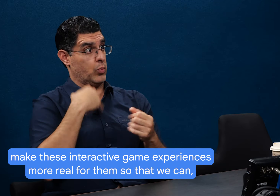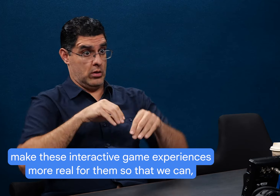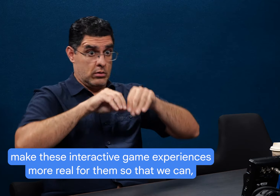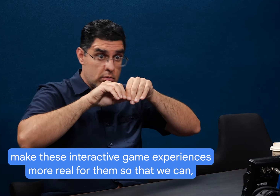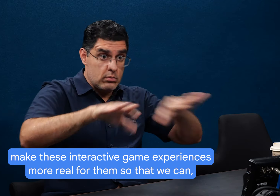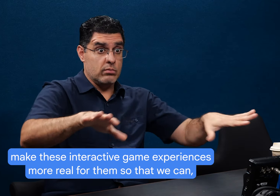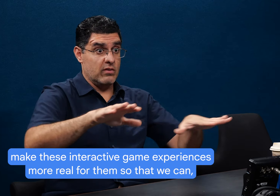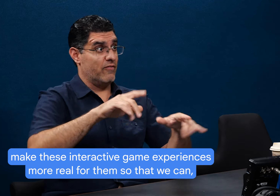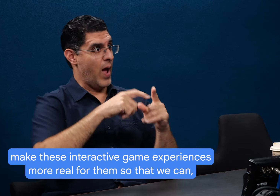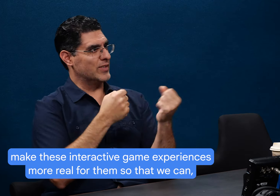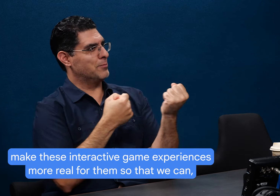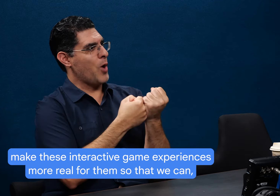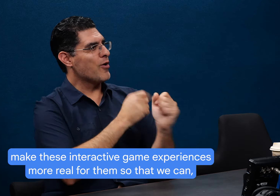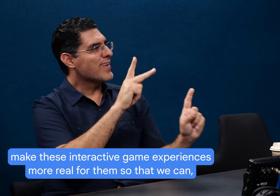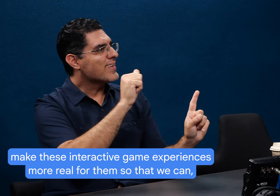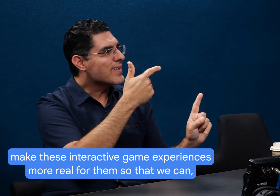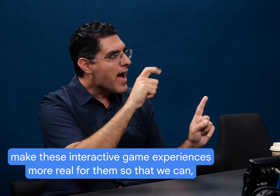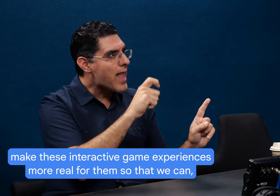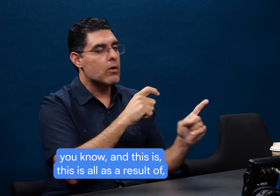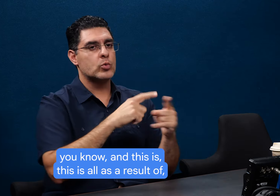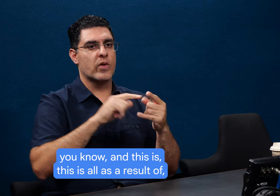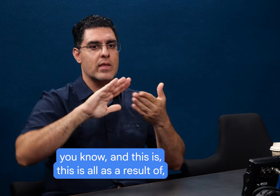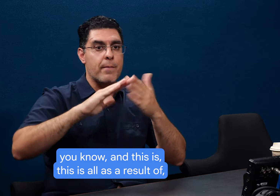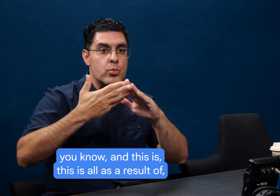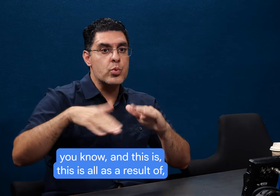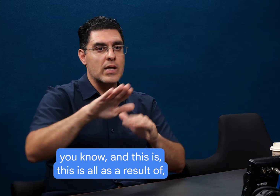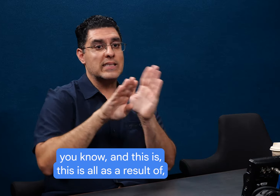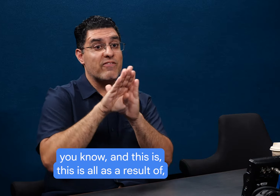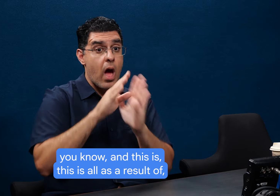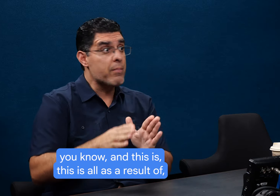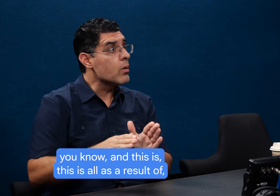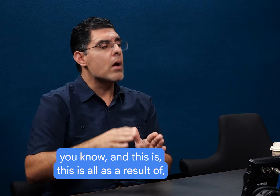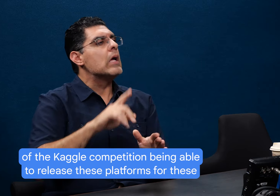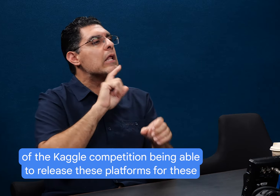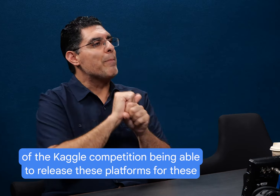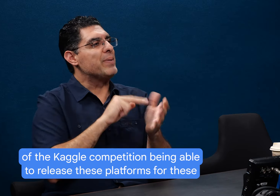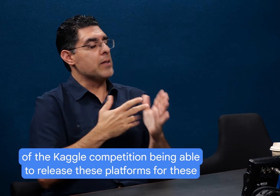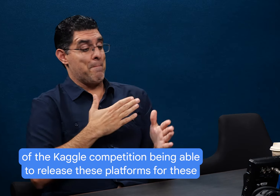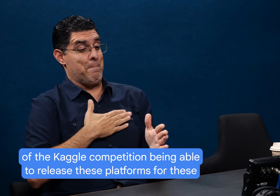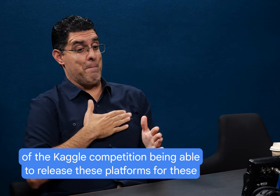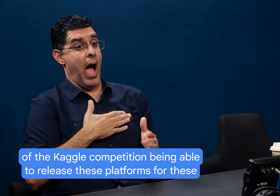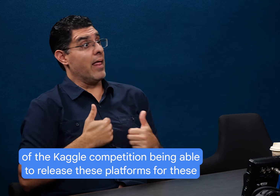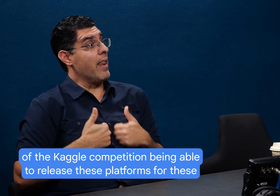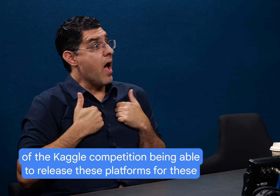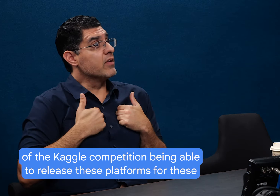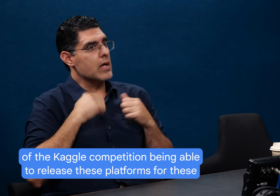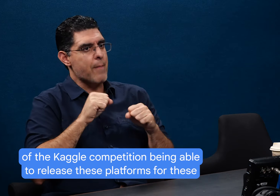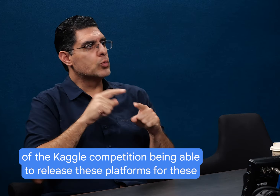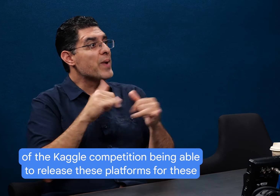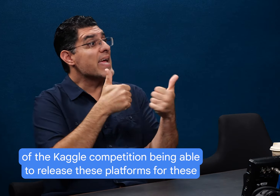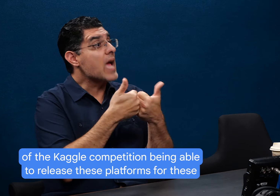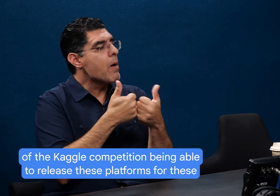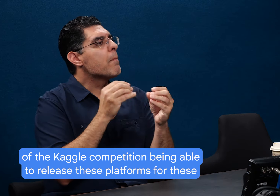experiences more real for them so that we can, um, uh, you know, and this, this is all as a result of, of the Kaggle competition, being able to